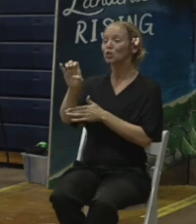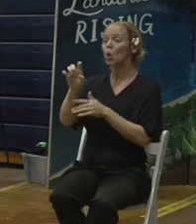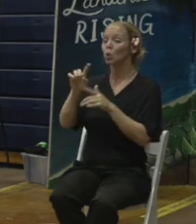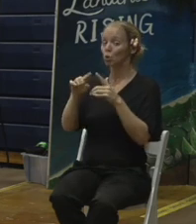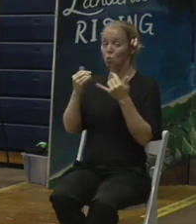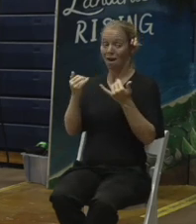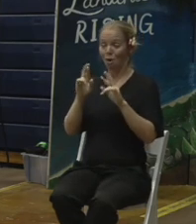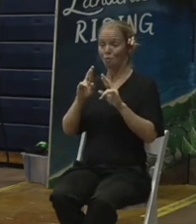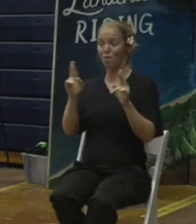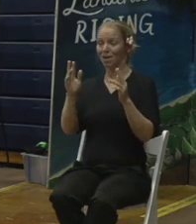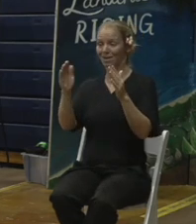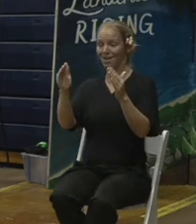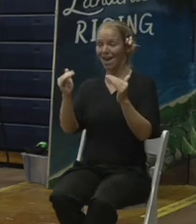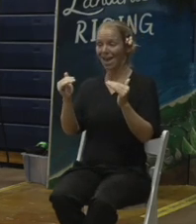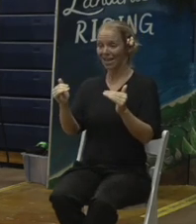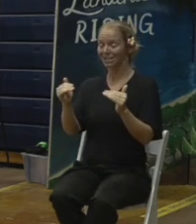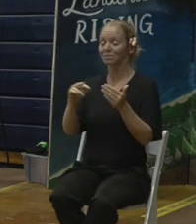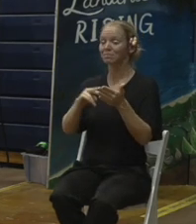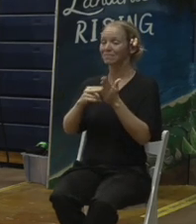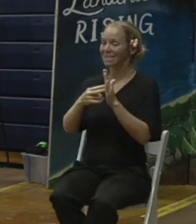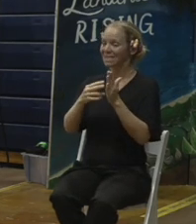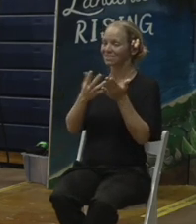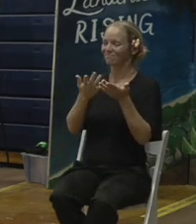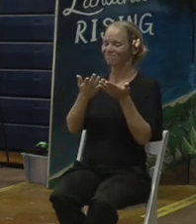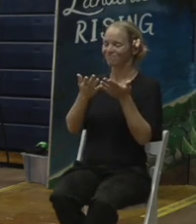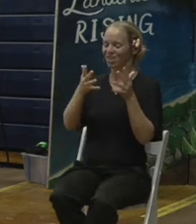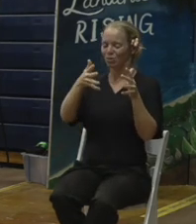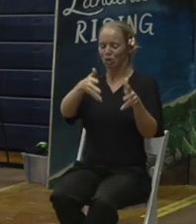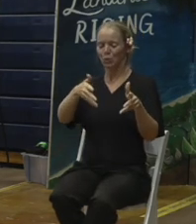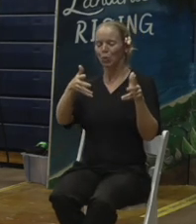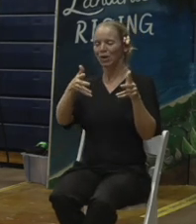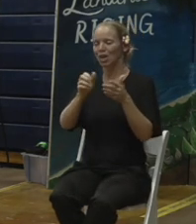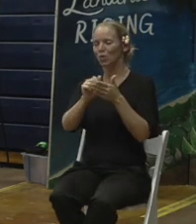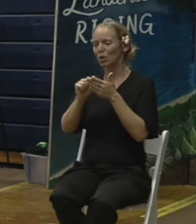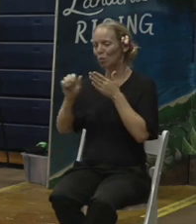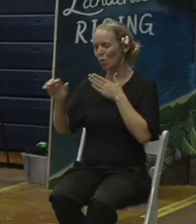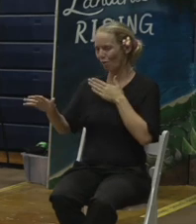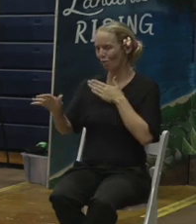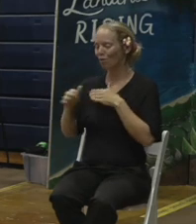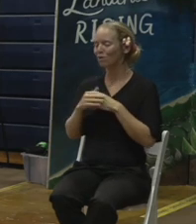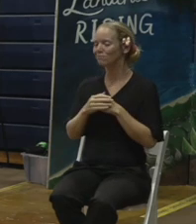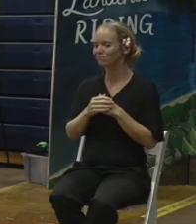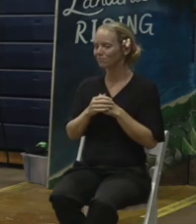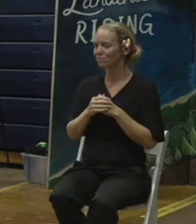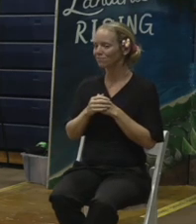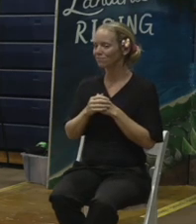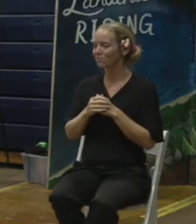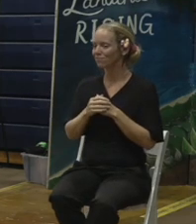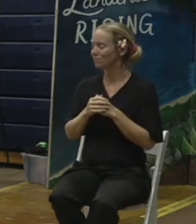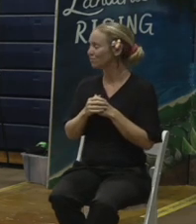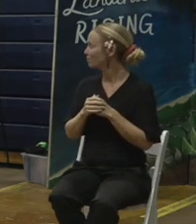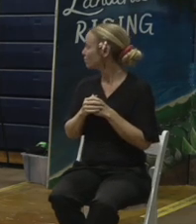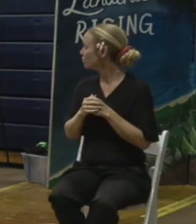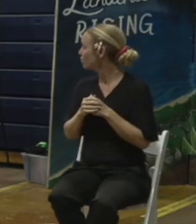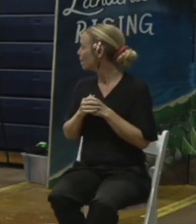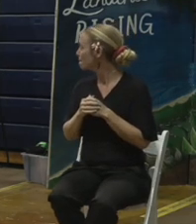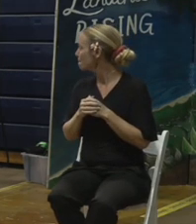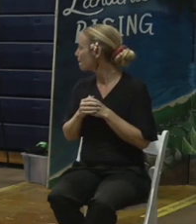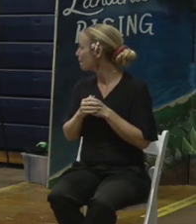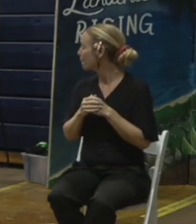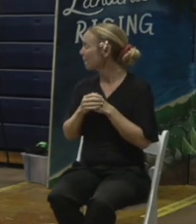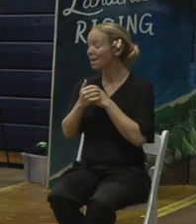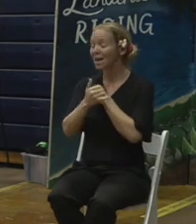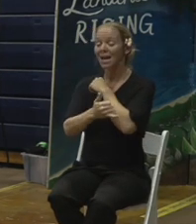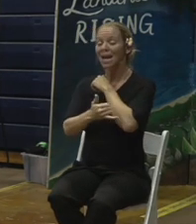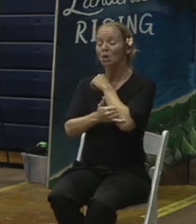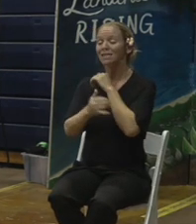phase, which is debris removal. Then we'll invite up from our county Department of Environmental Management, Director Shane